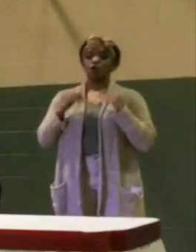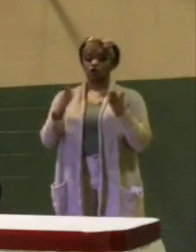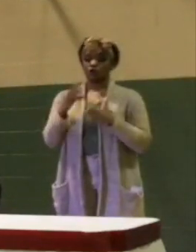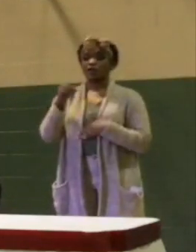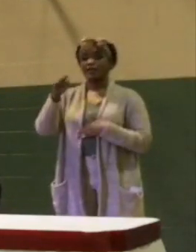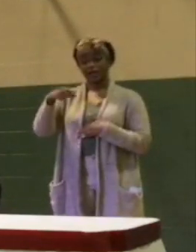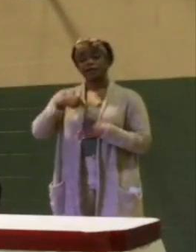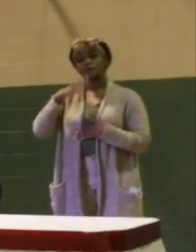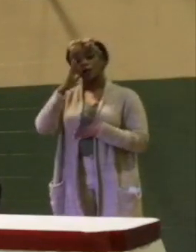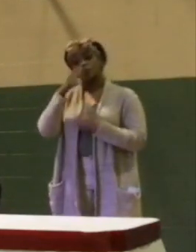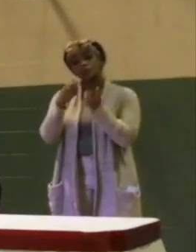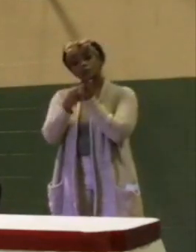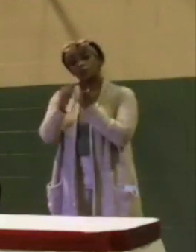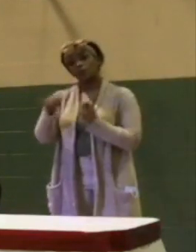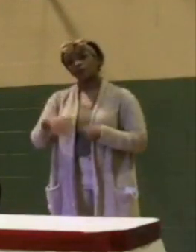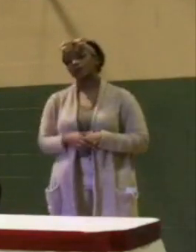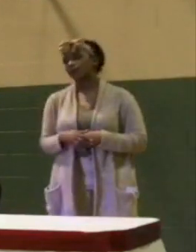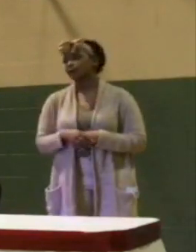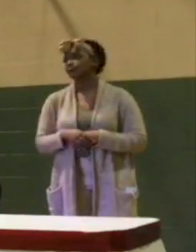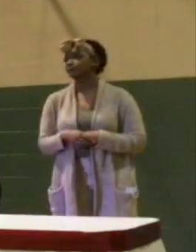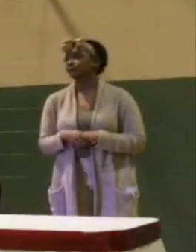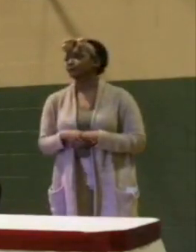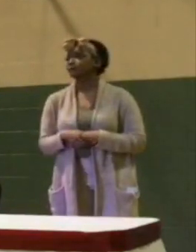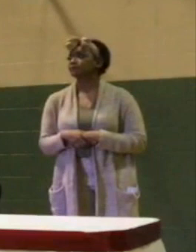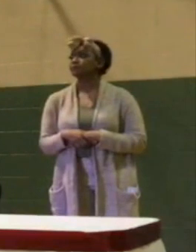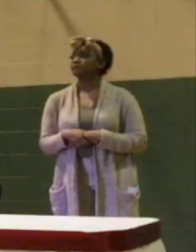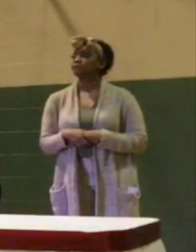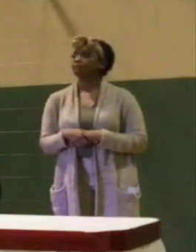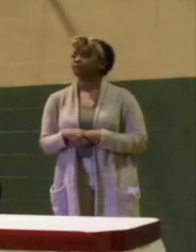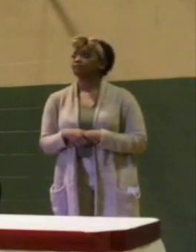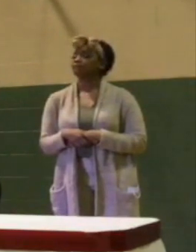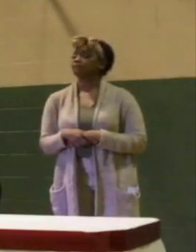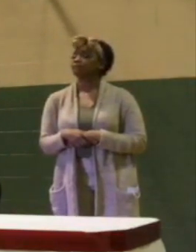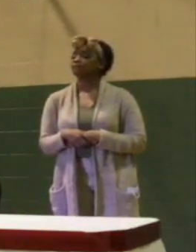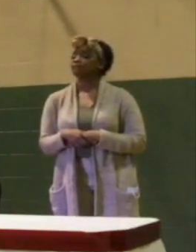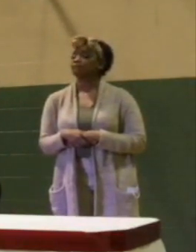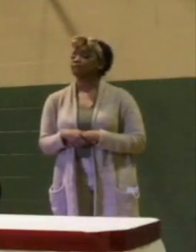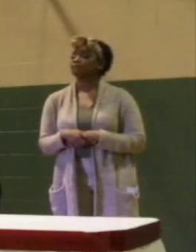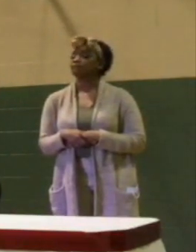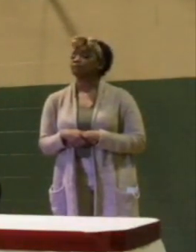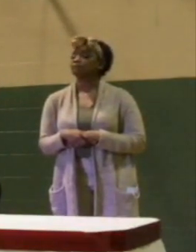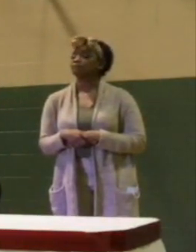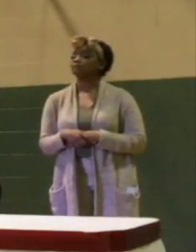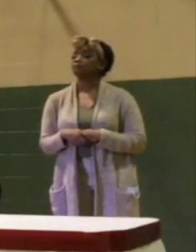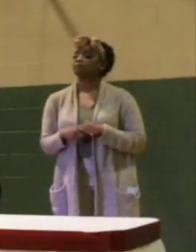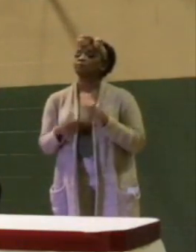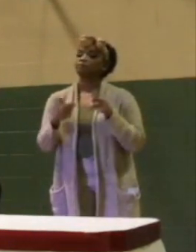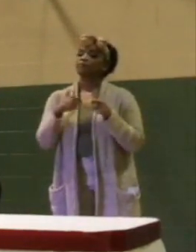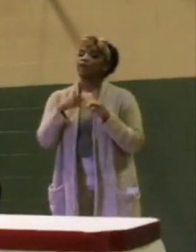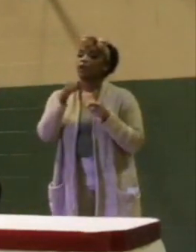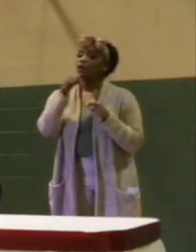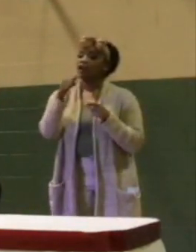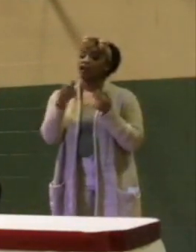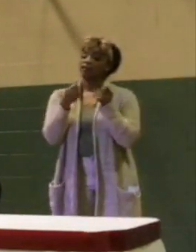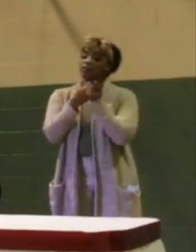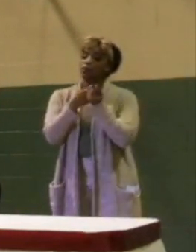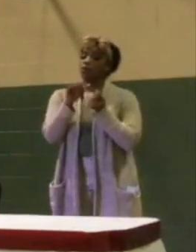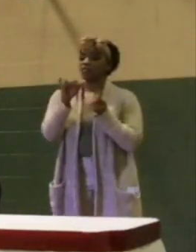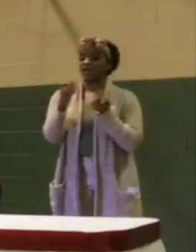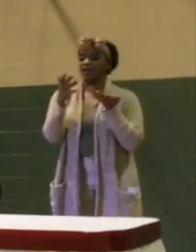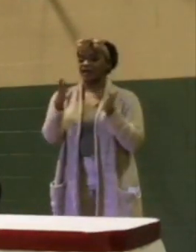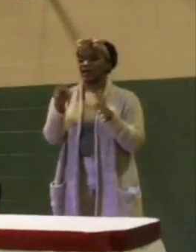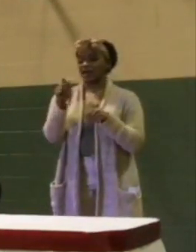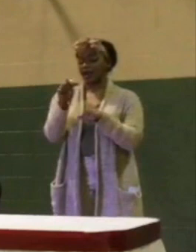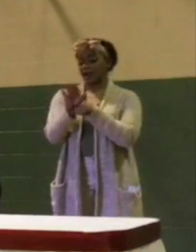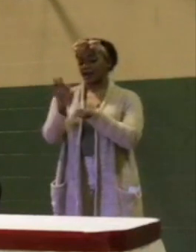that if that did come before us and it wasn't a violation of the state law. Okay, thank you. I would not support the ordinance ending at 9 o'clock.